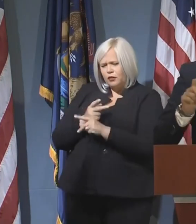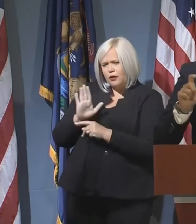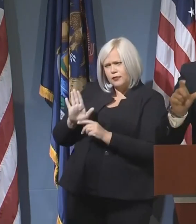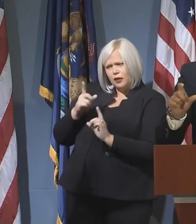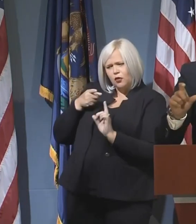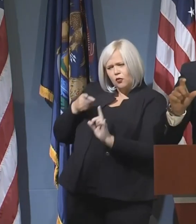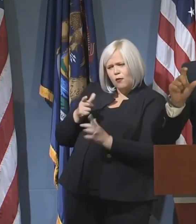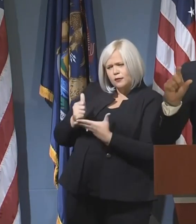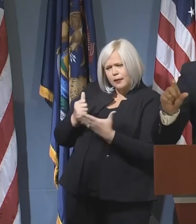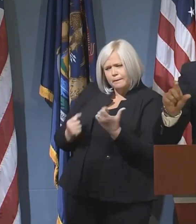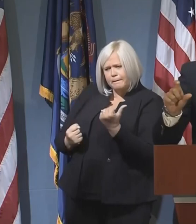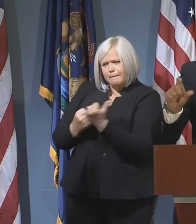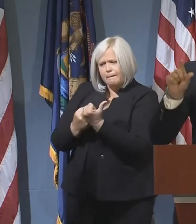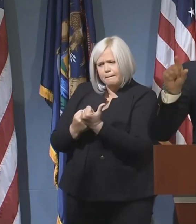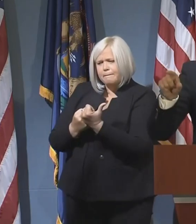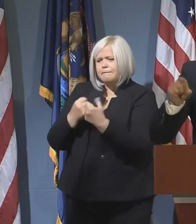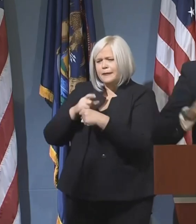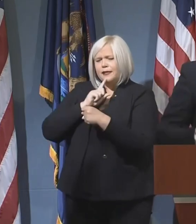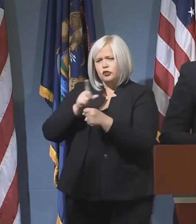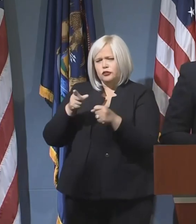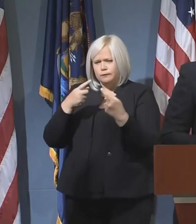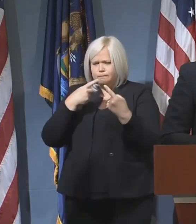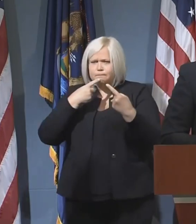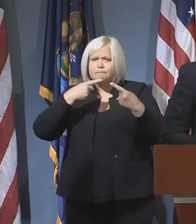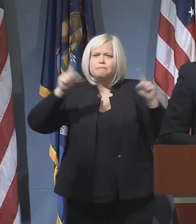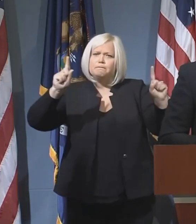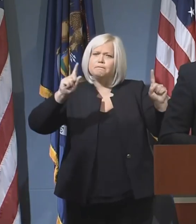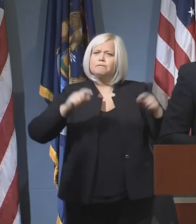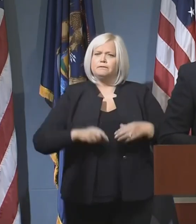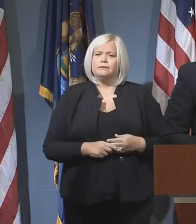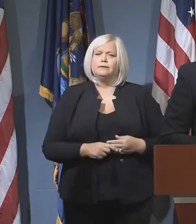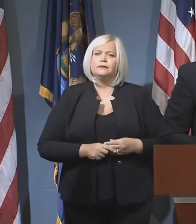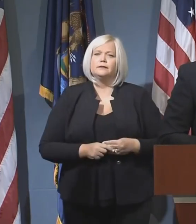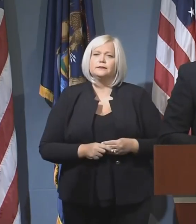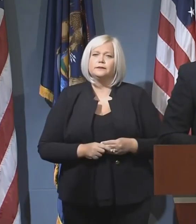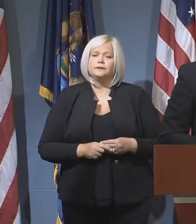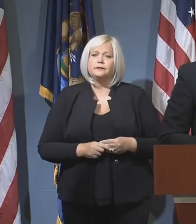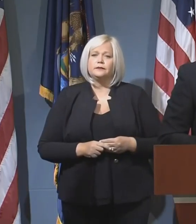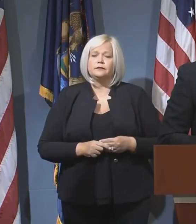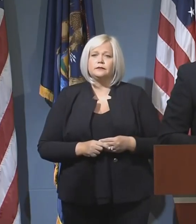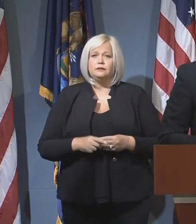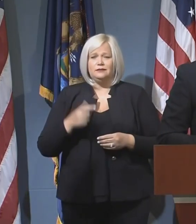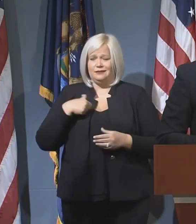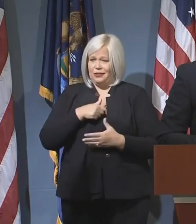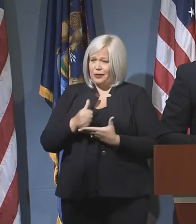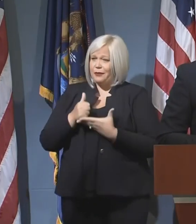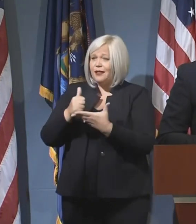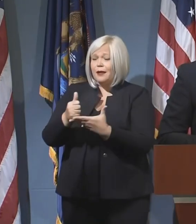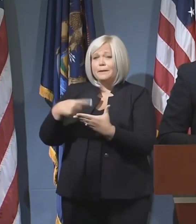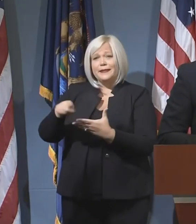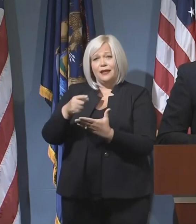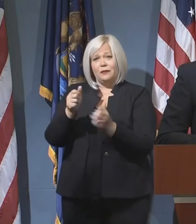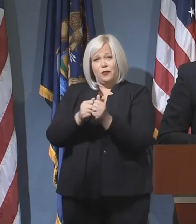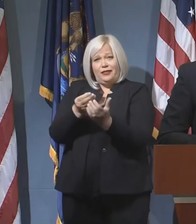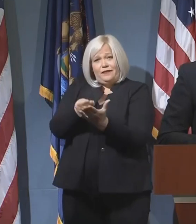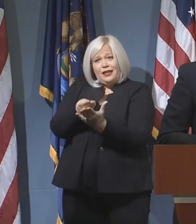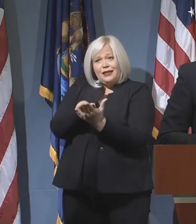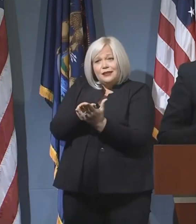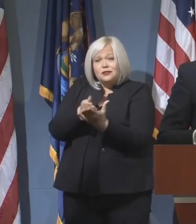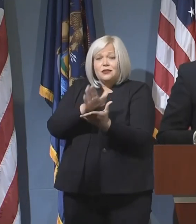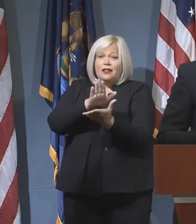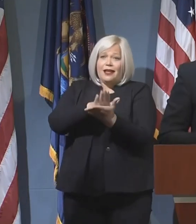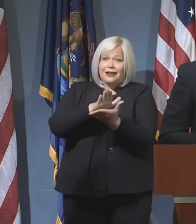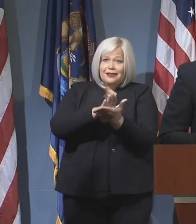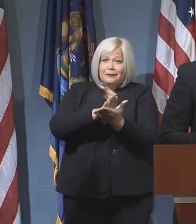and to achieve a path for them to accomplish those goals. We will assist them in financial needs, academic